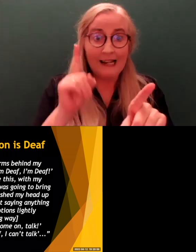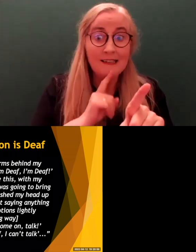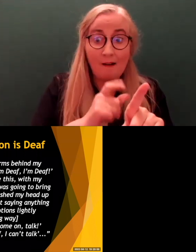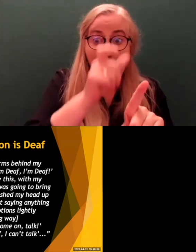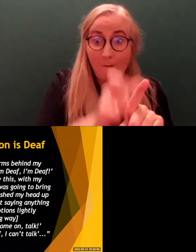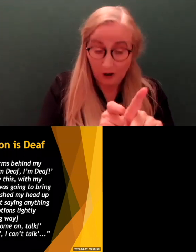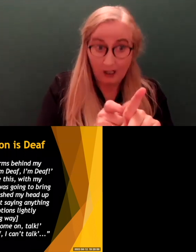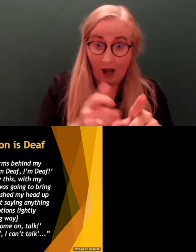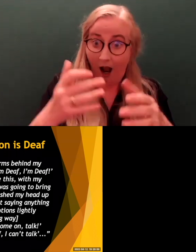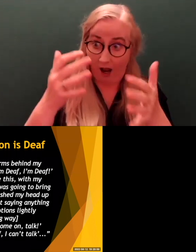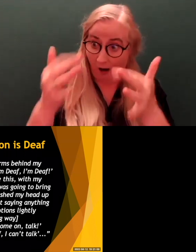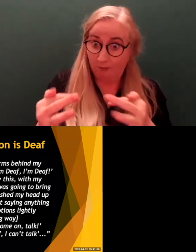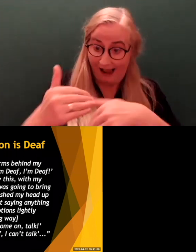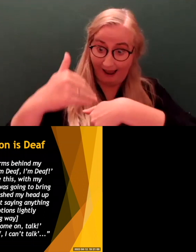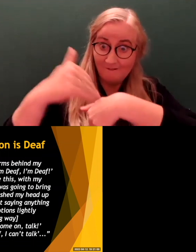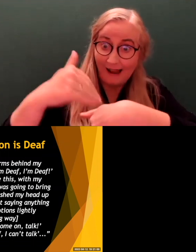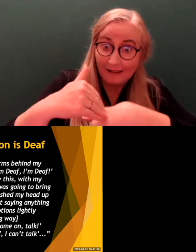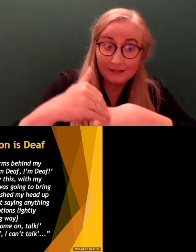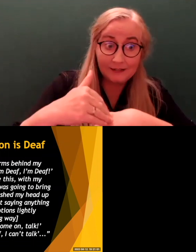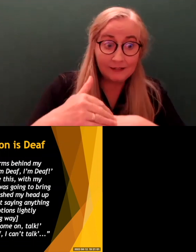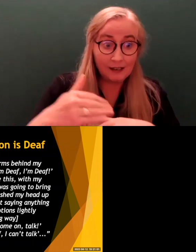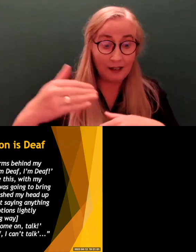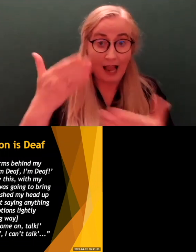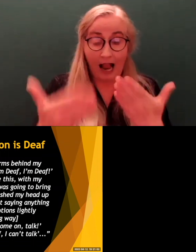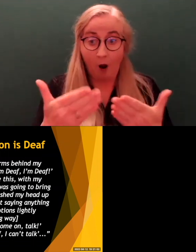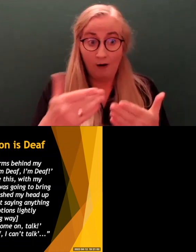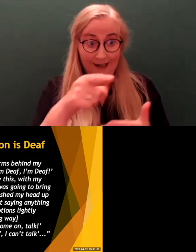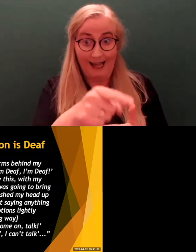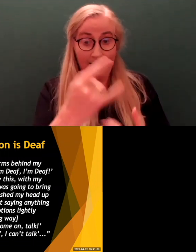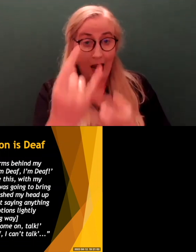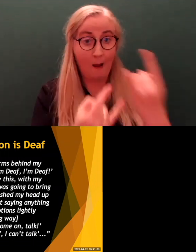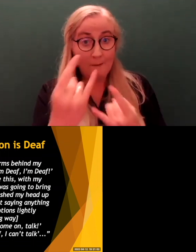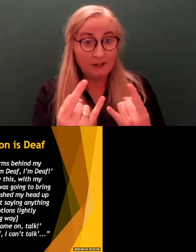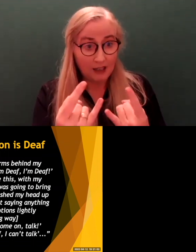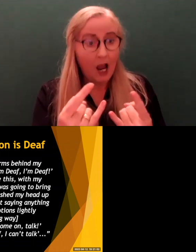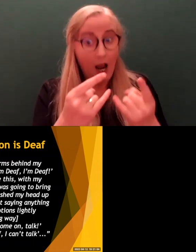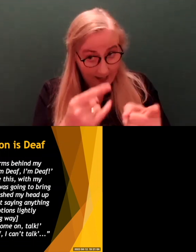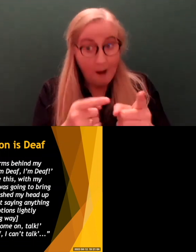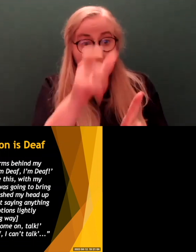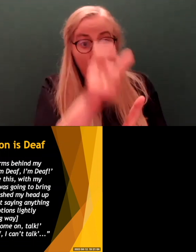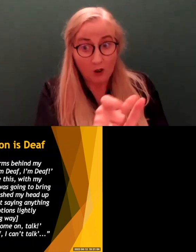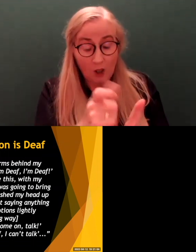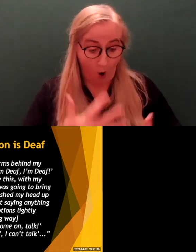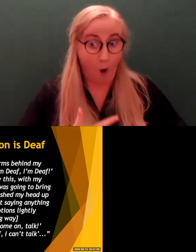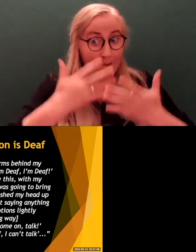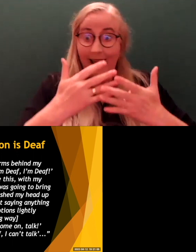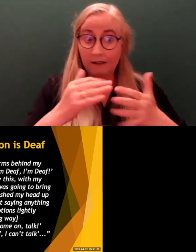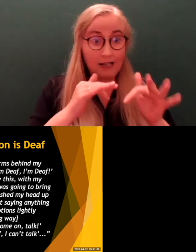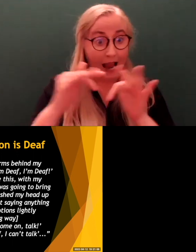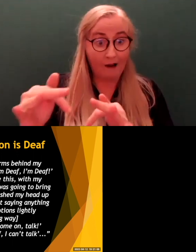by this interaction. And it was really upsetting to them thereafter. And they were really affected by